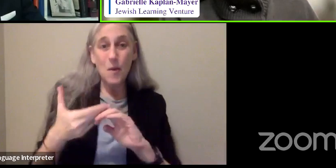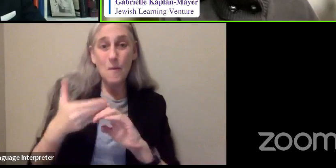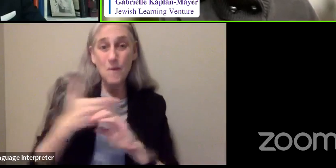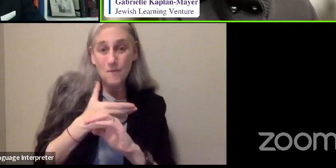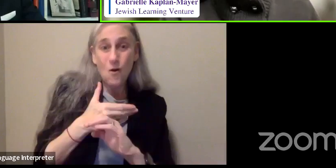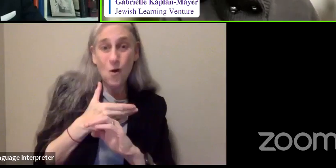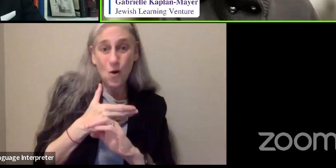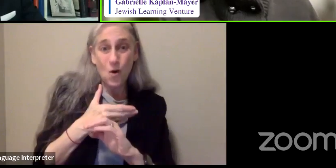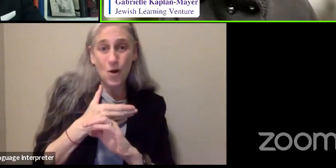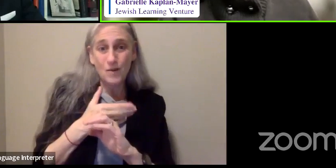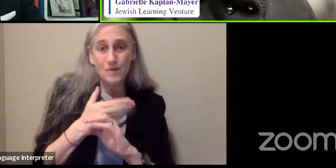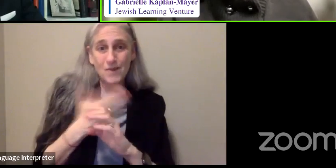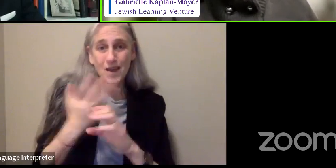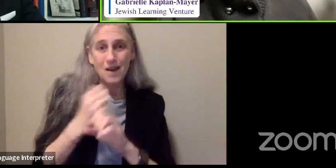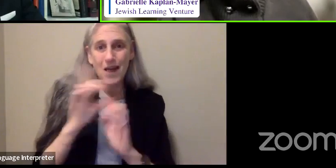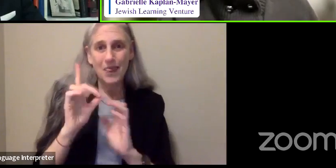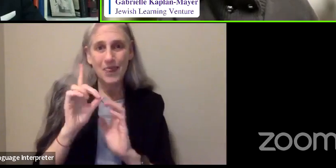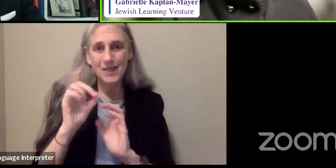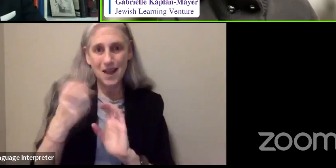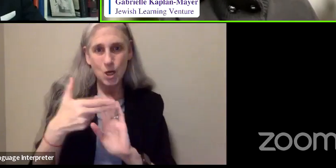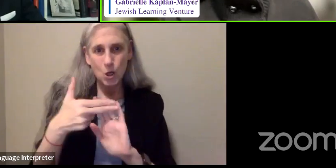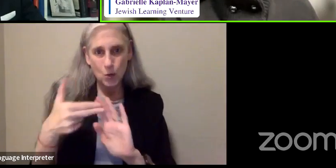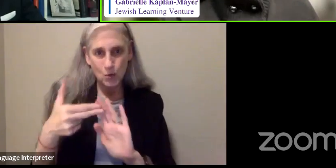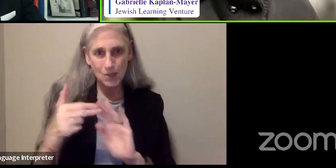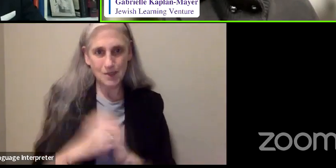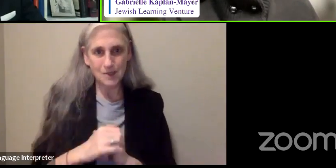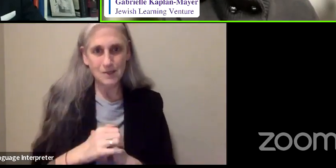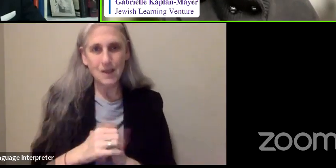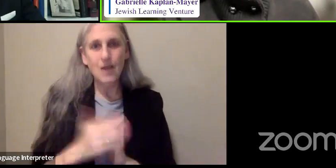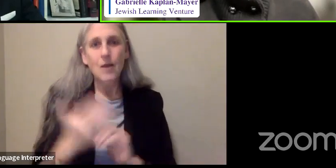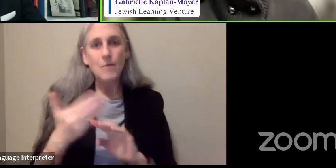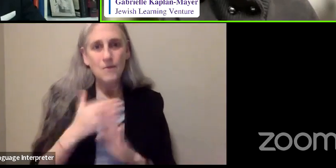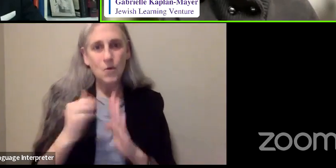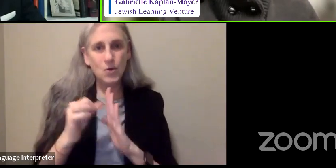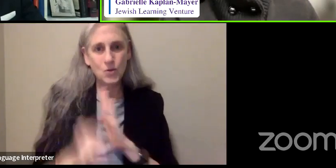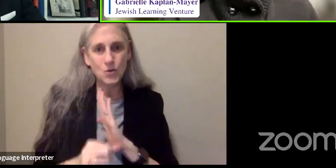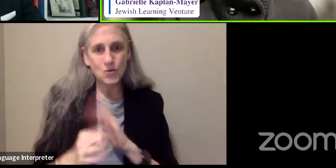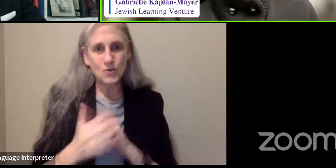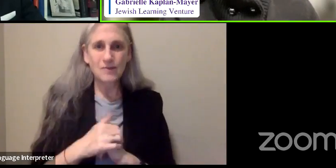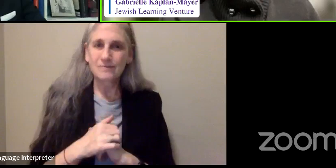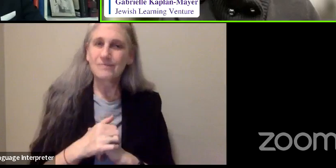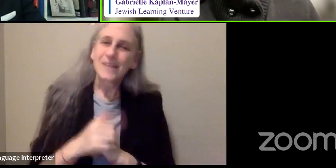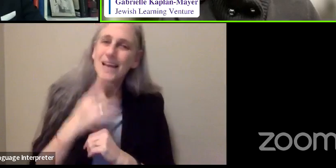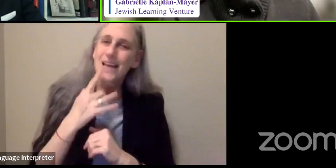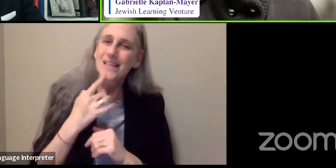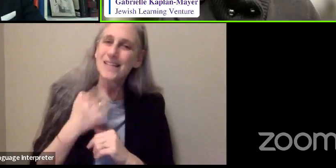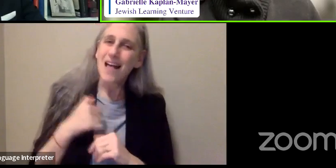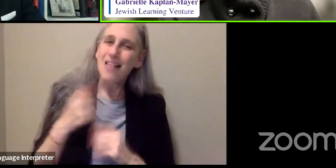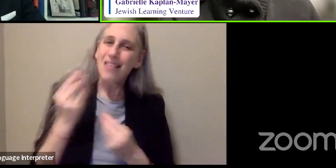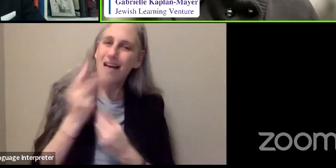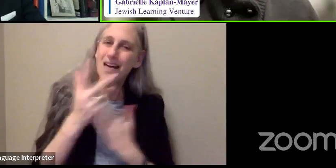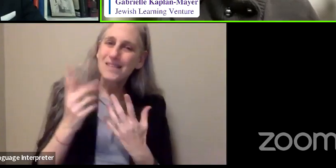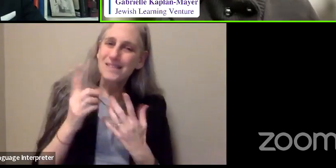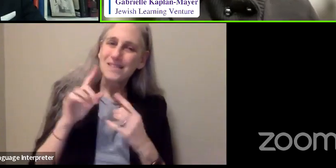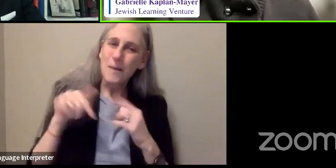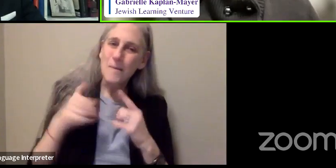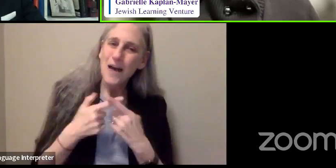news and before going through your surgery. And can you tell us how this friendship with him changed your life?